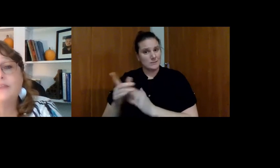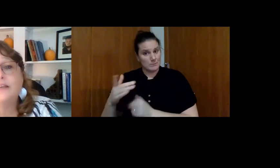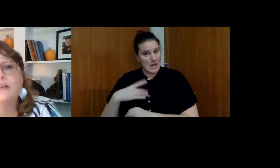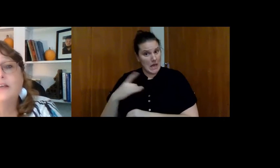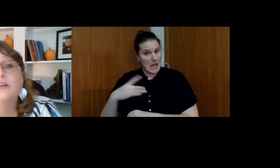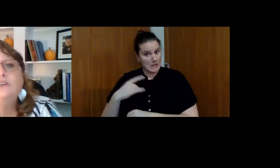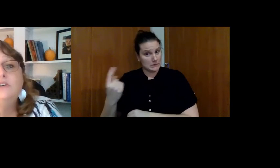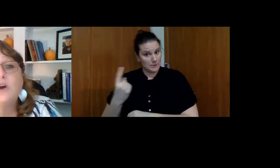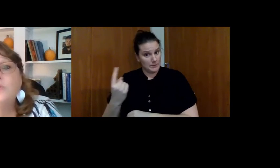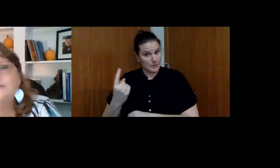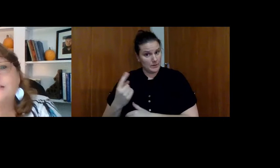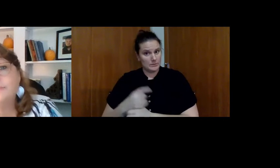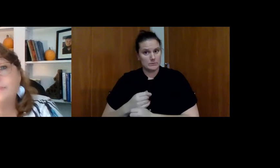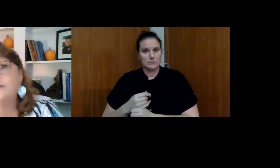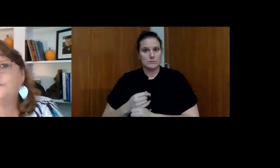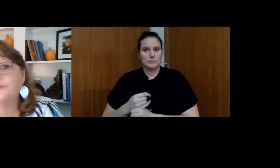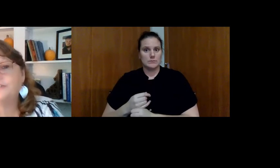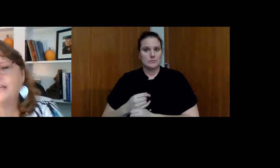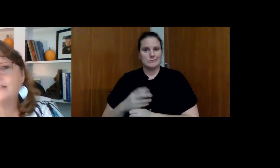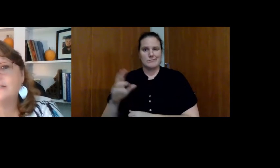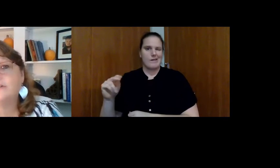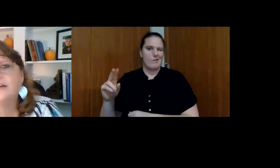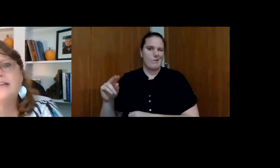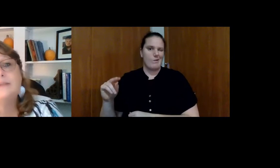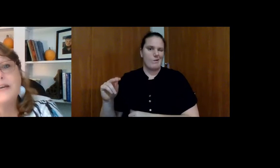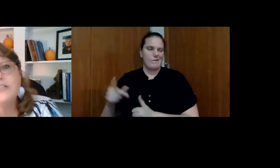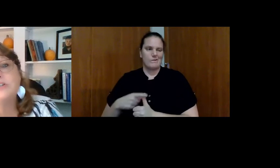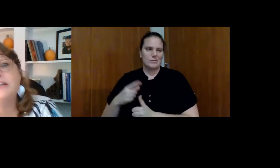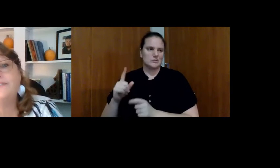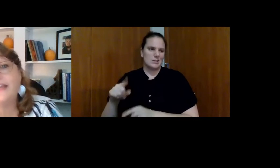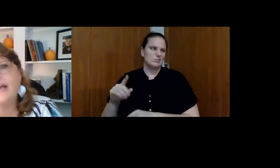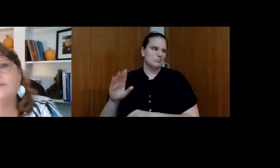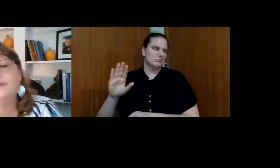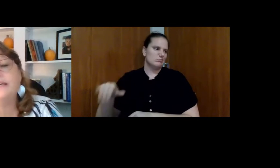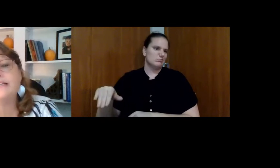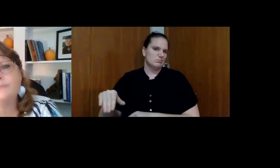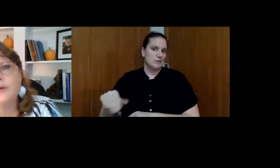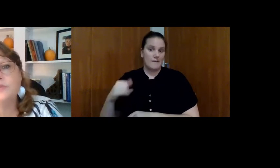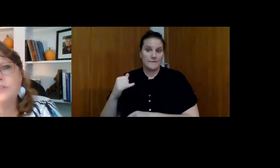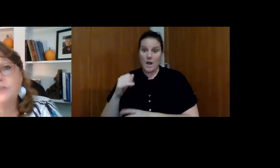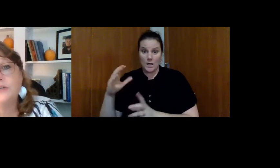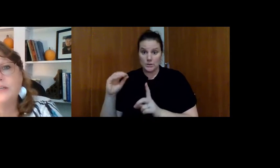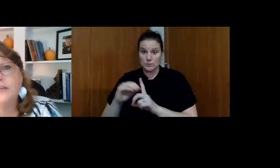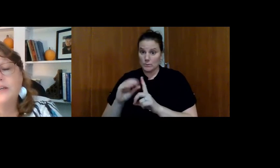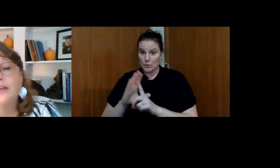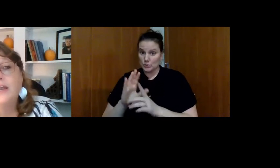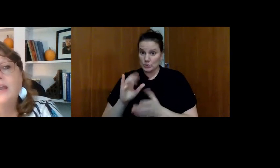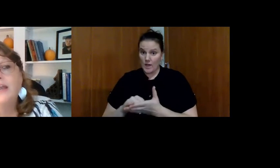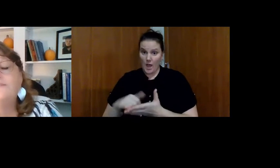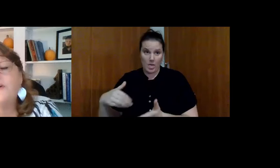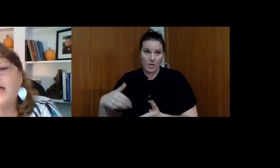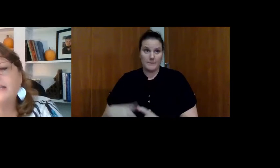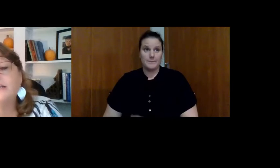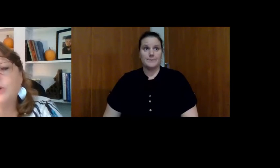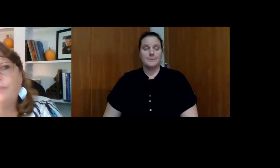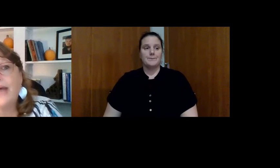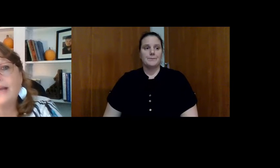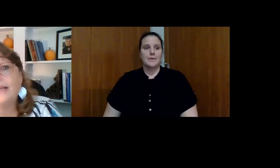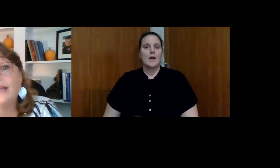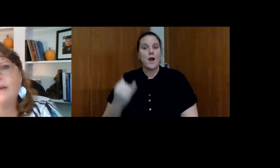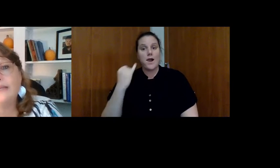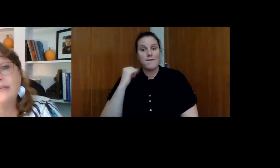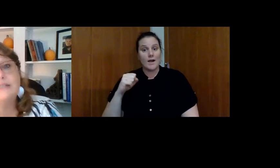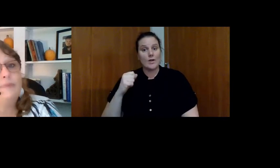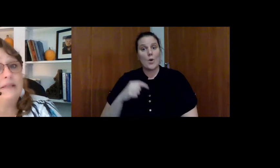like something, no is going to be their first answer, especially if they haven't been exposed to it. If I could go